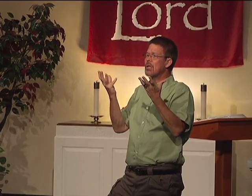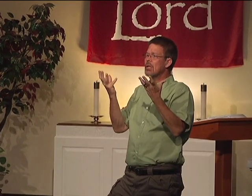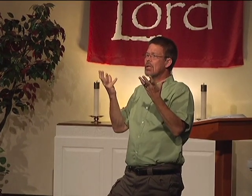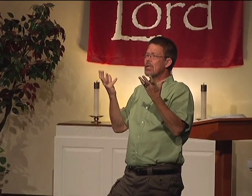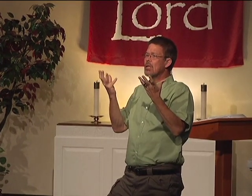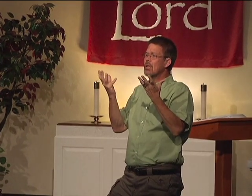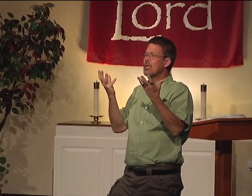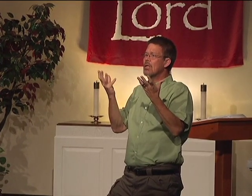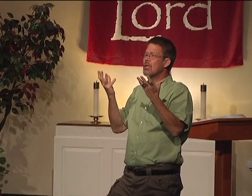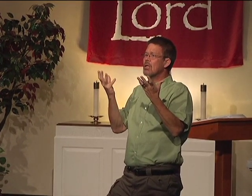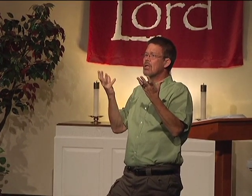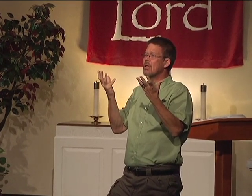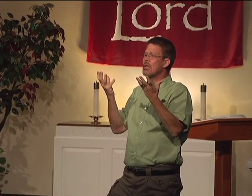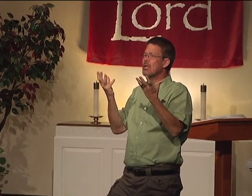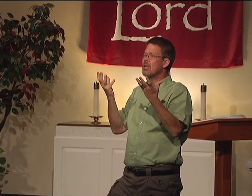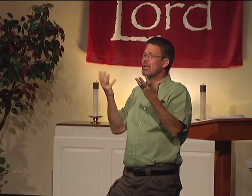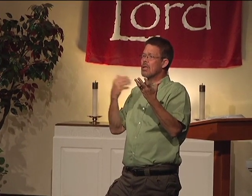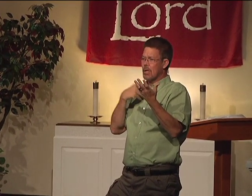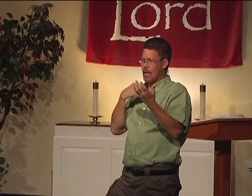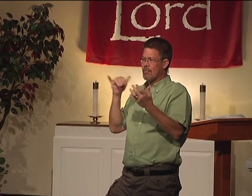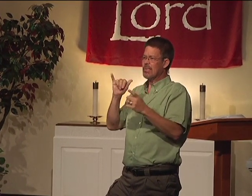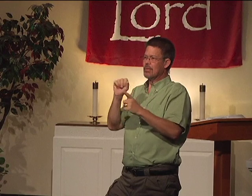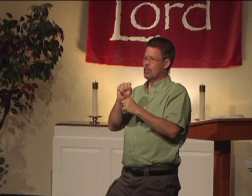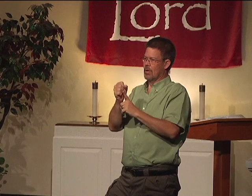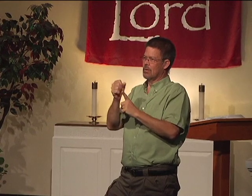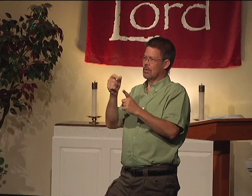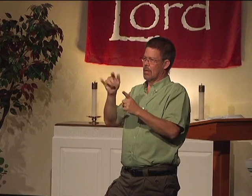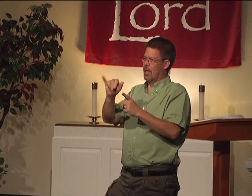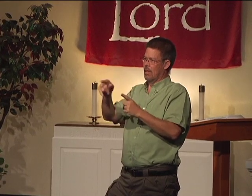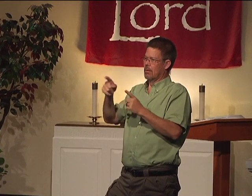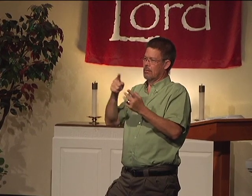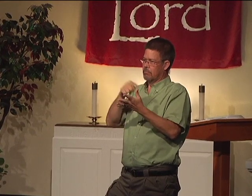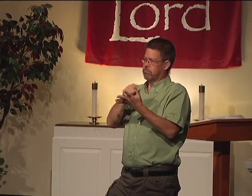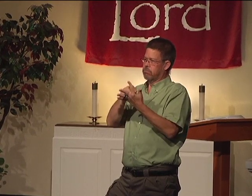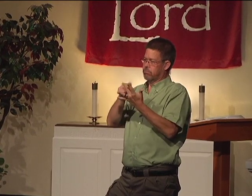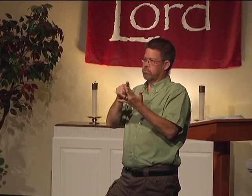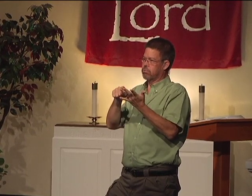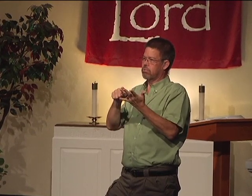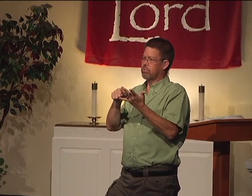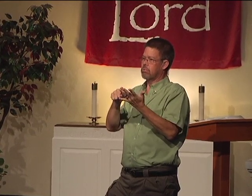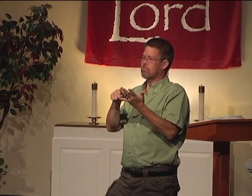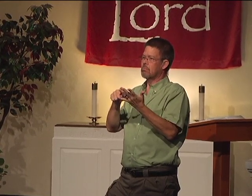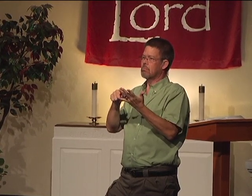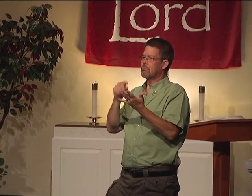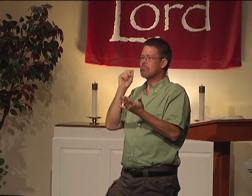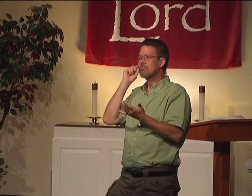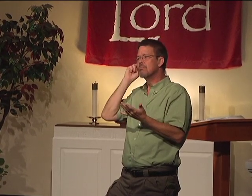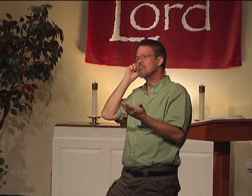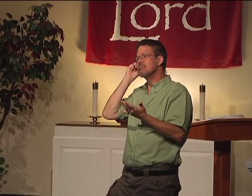Because not many people in that situation, all those things happen to them?